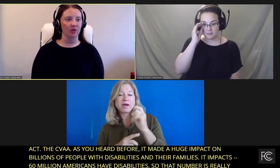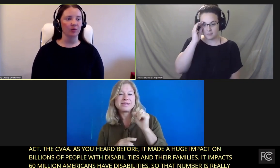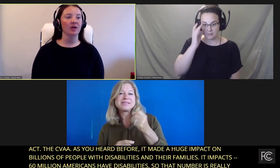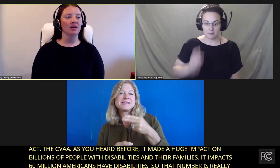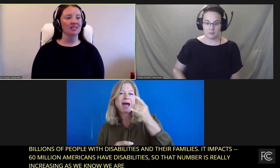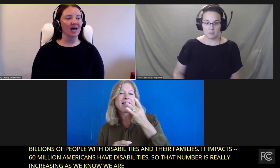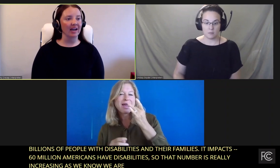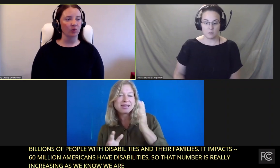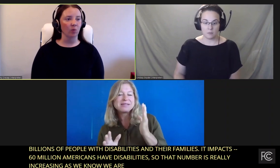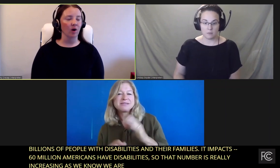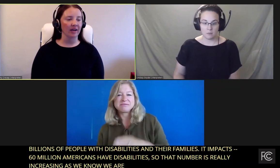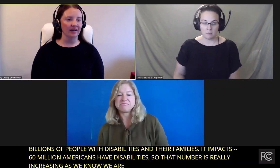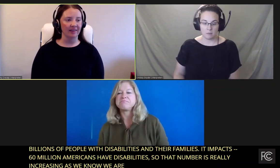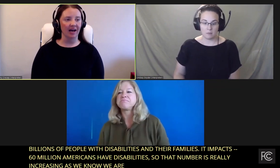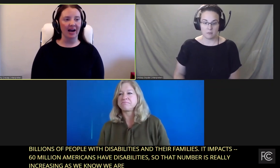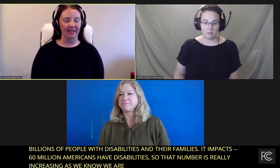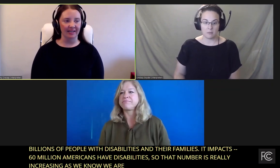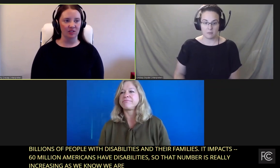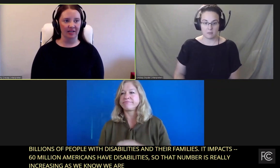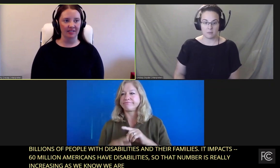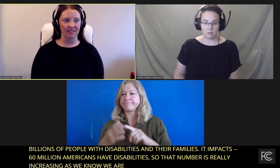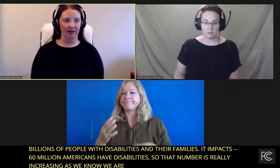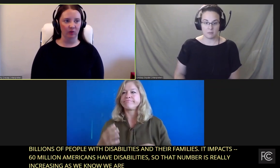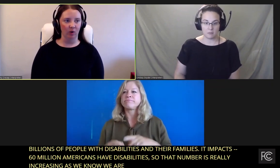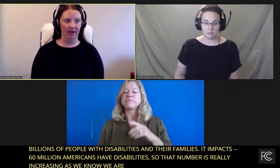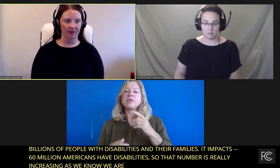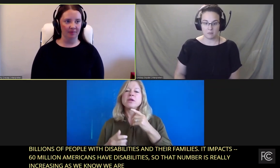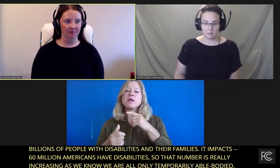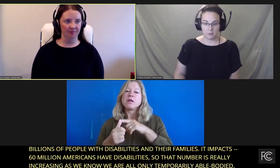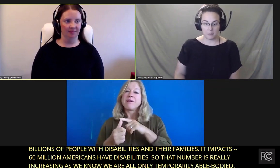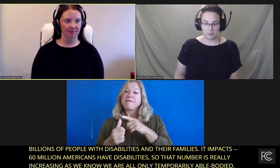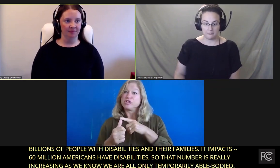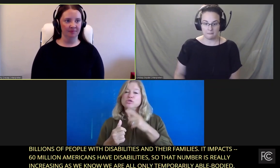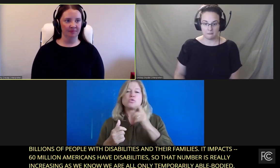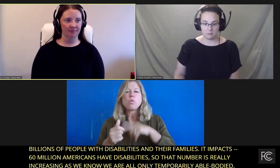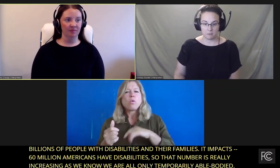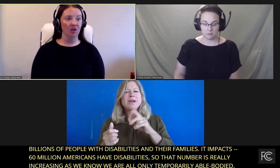to share with you Title I and the highlights in Title I.